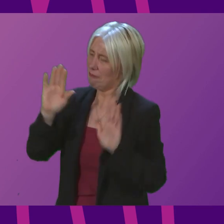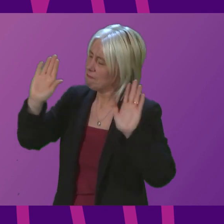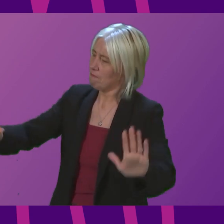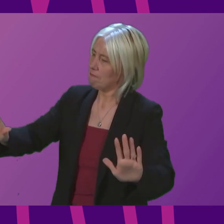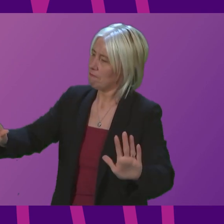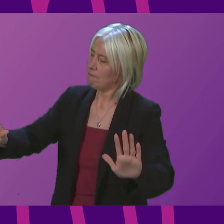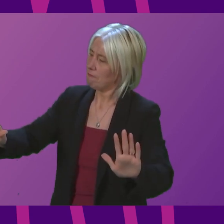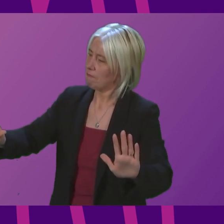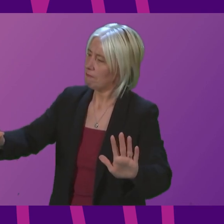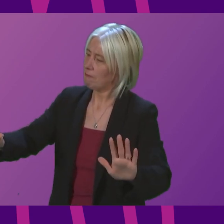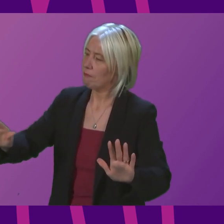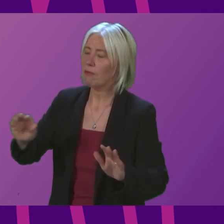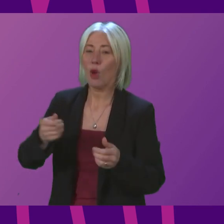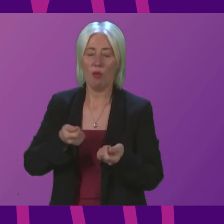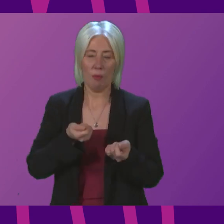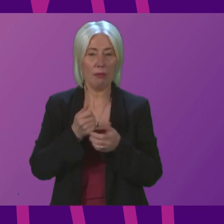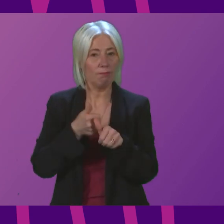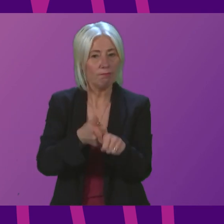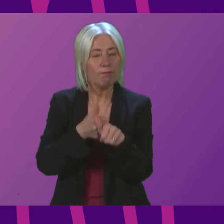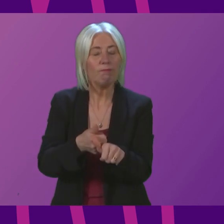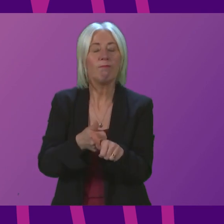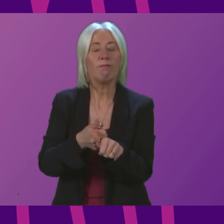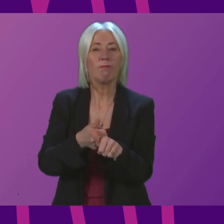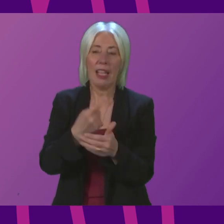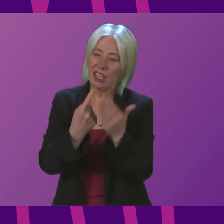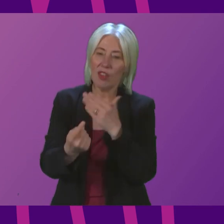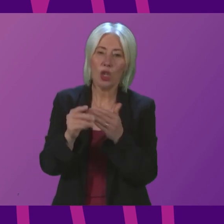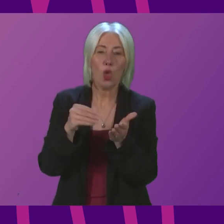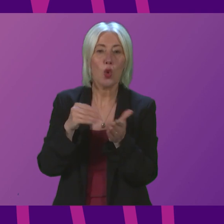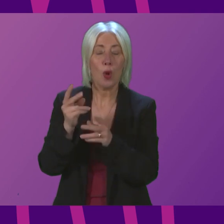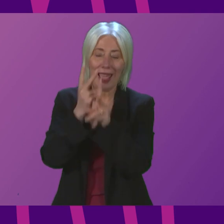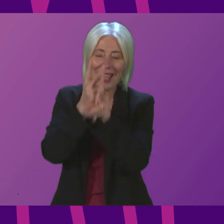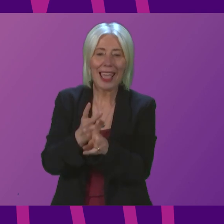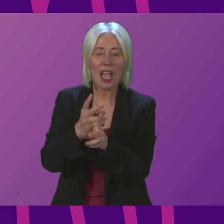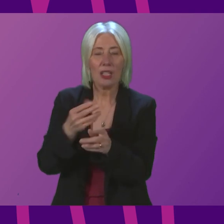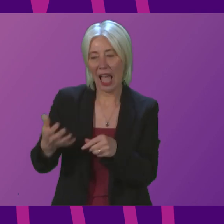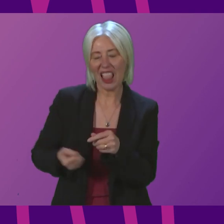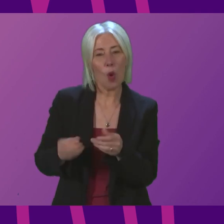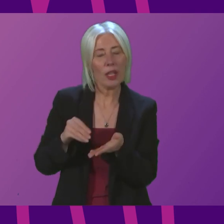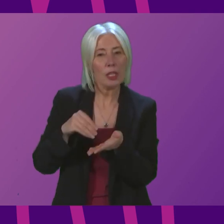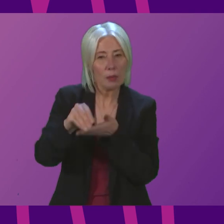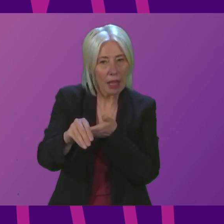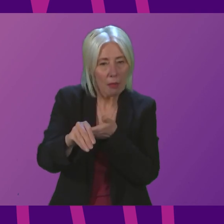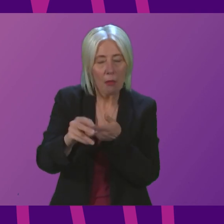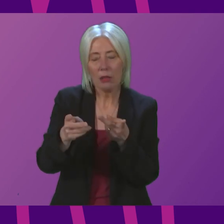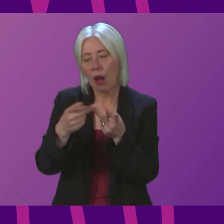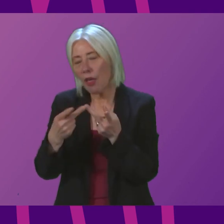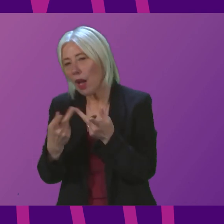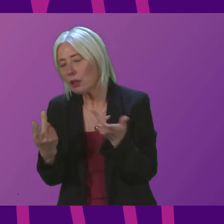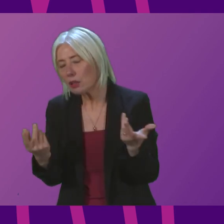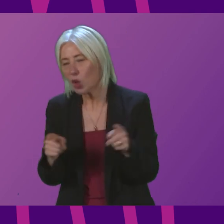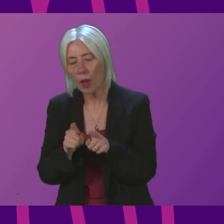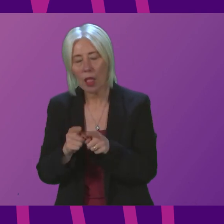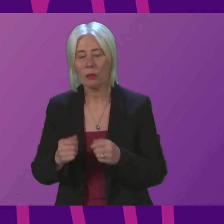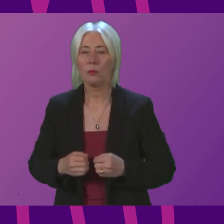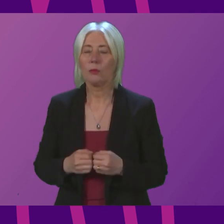we've assisted individuals with direct support through carers allowance for example and other measures now